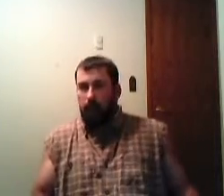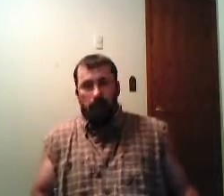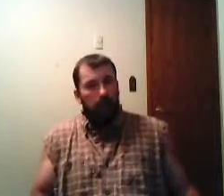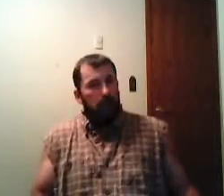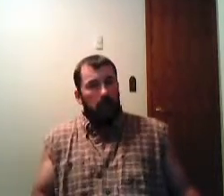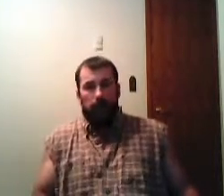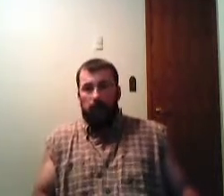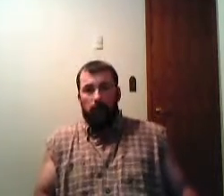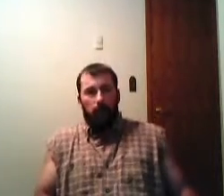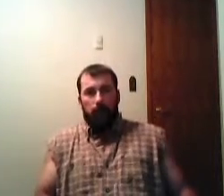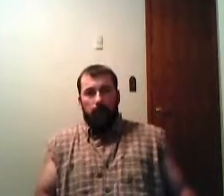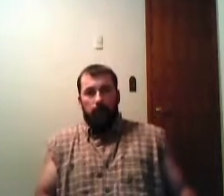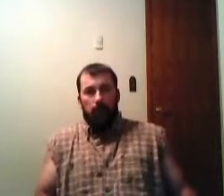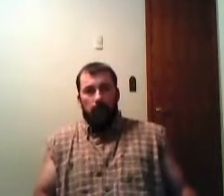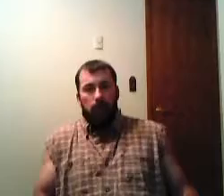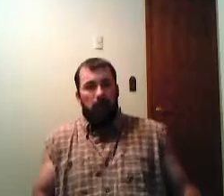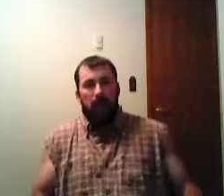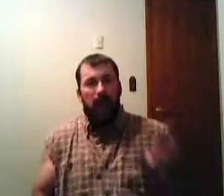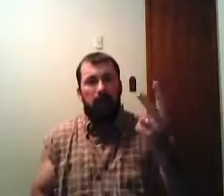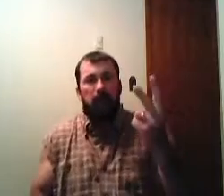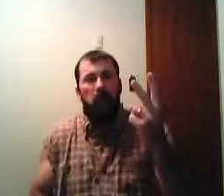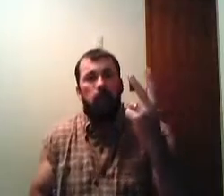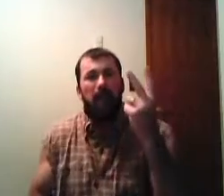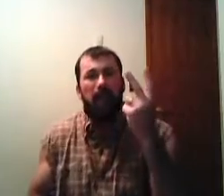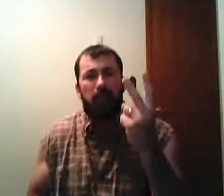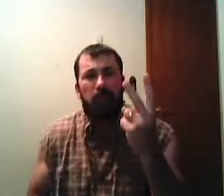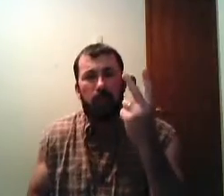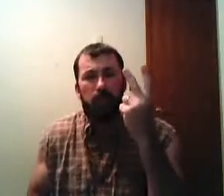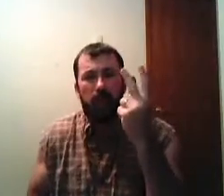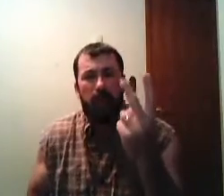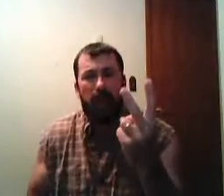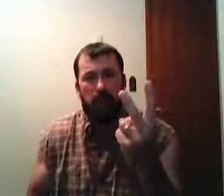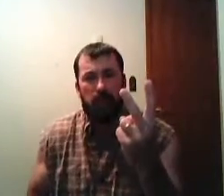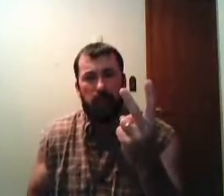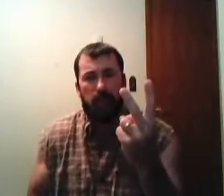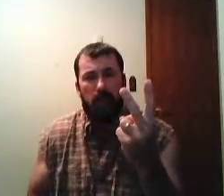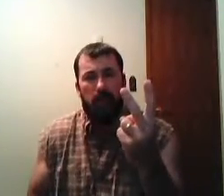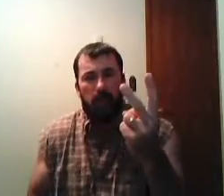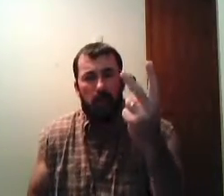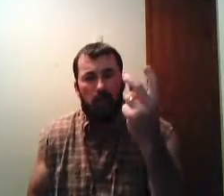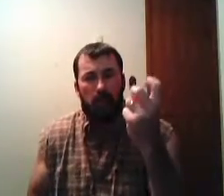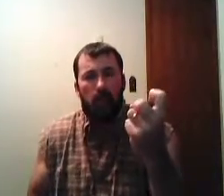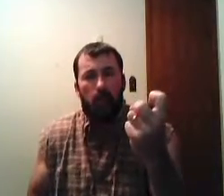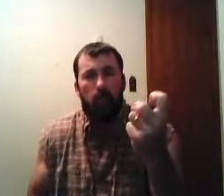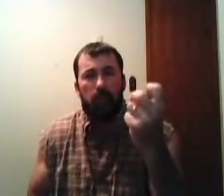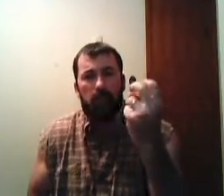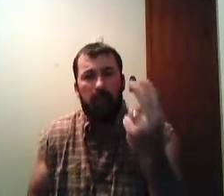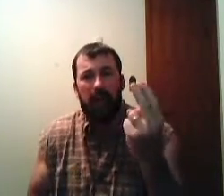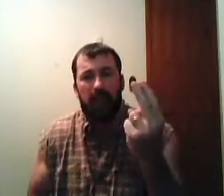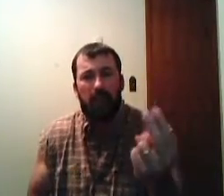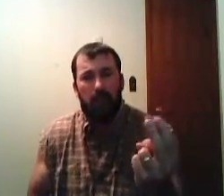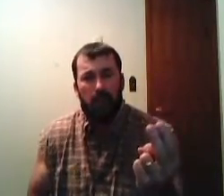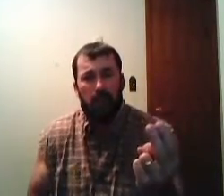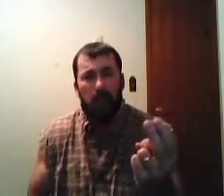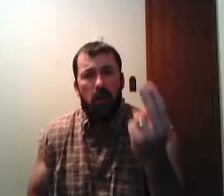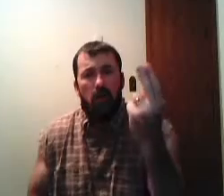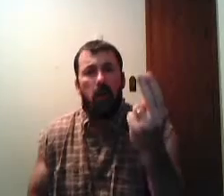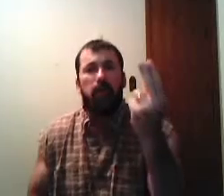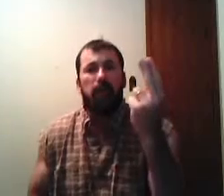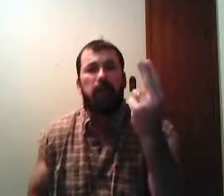I'm not for it you can't have no man can serve two masters you'll cling to one and despise the other no man